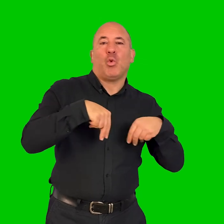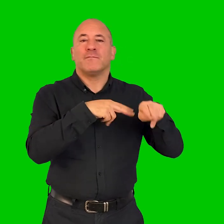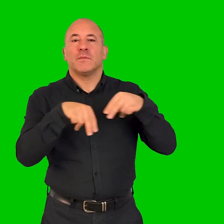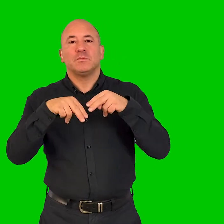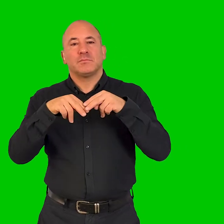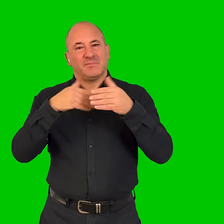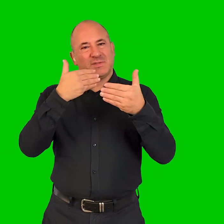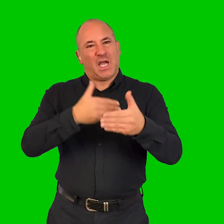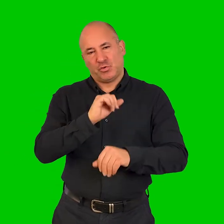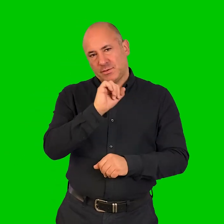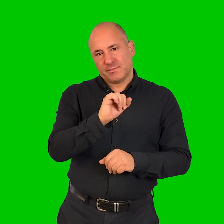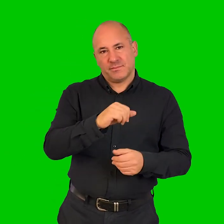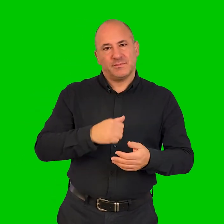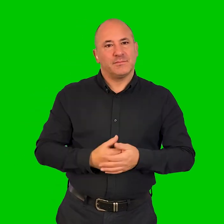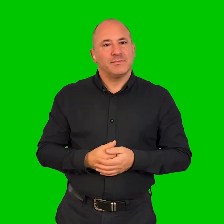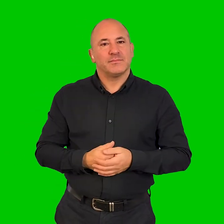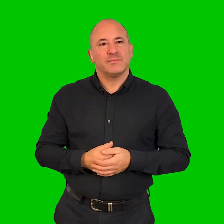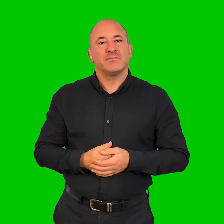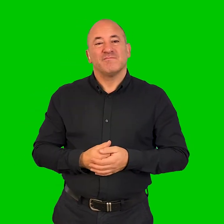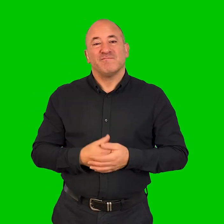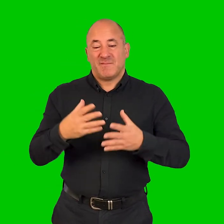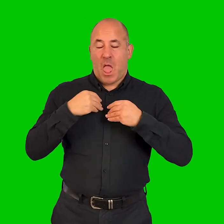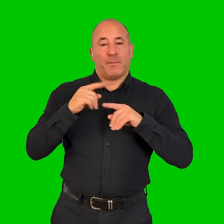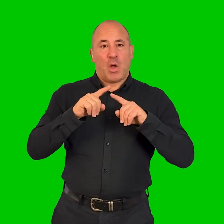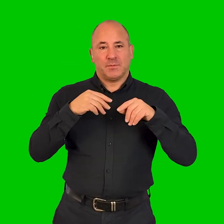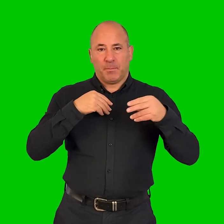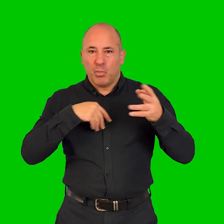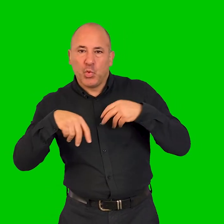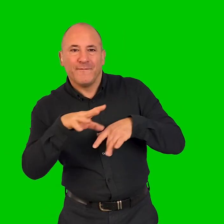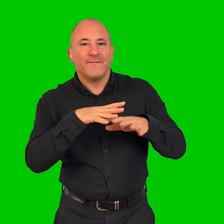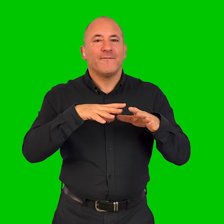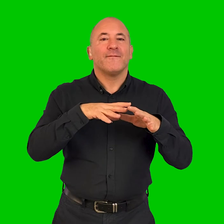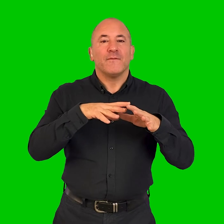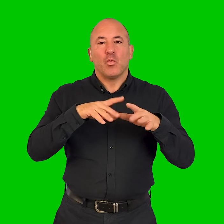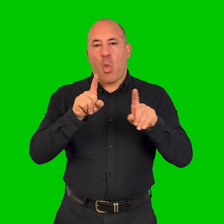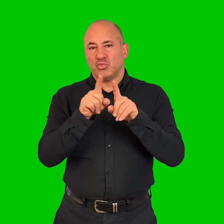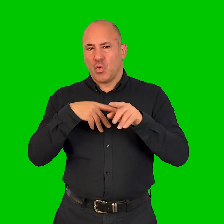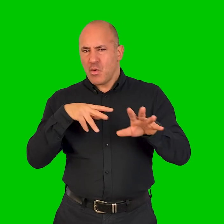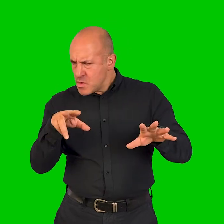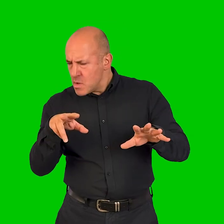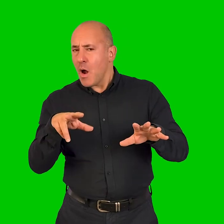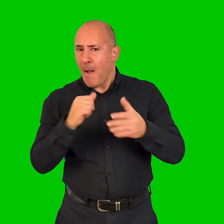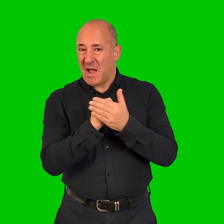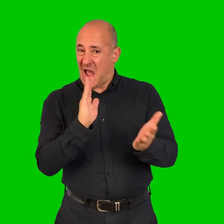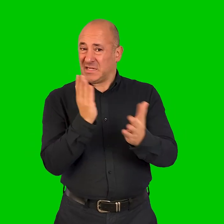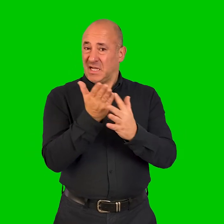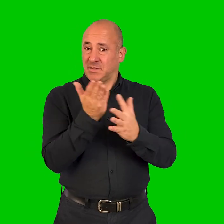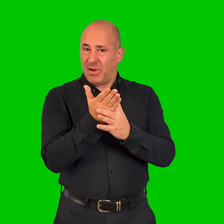dancer called Rachel Dean and they're in the movement section so they help me